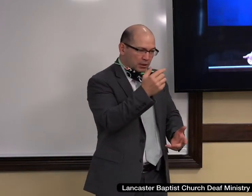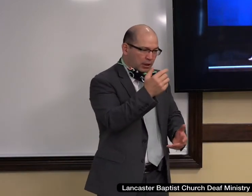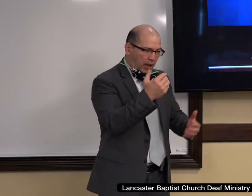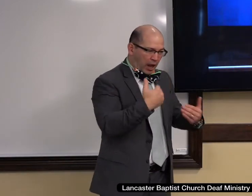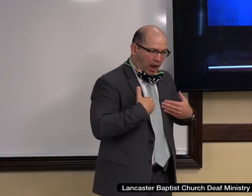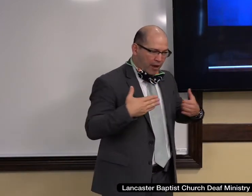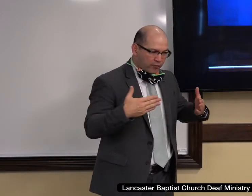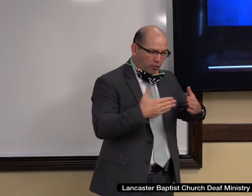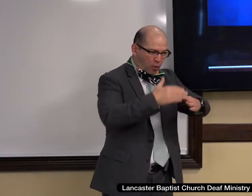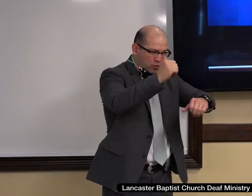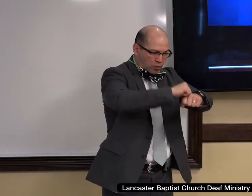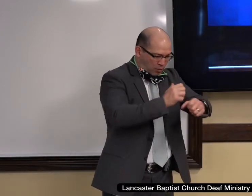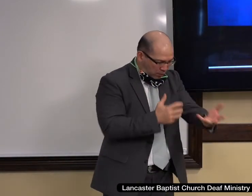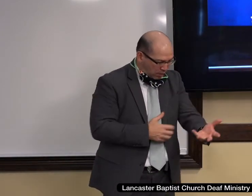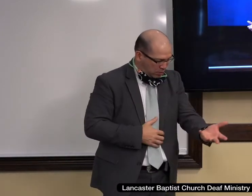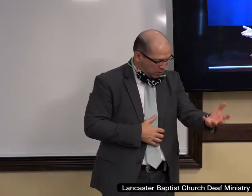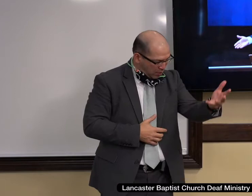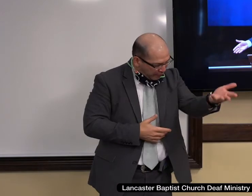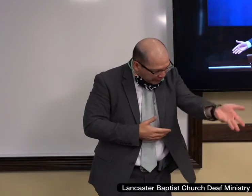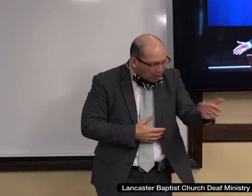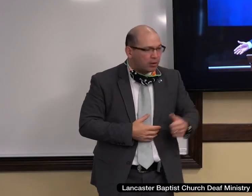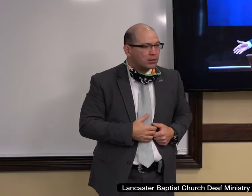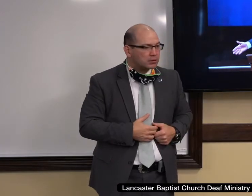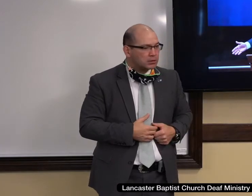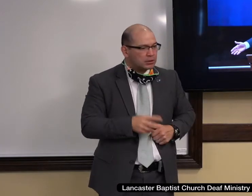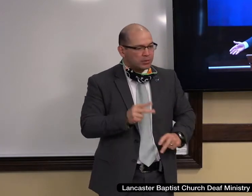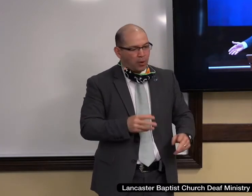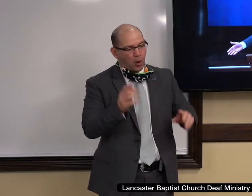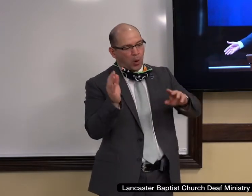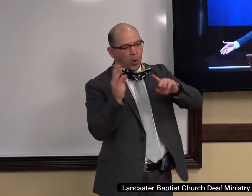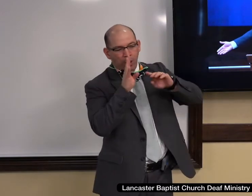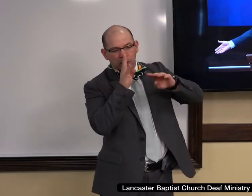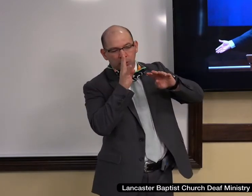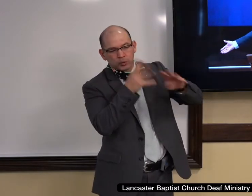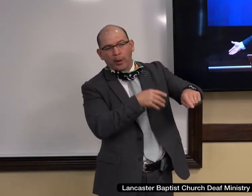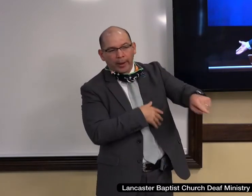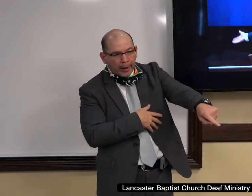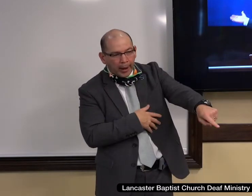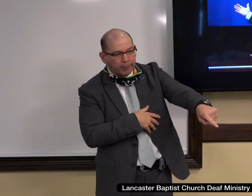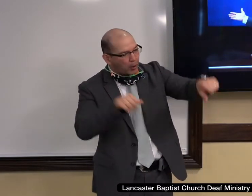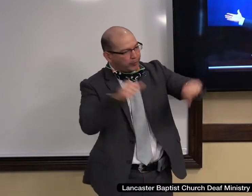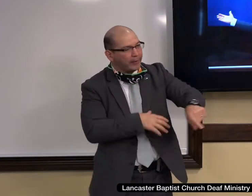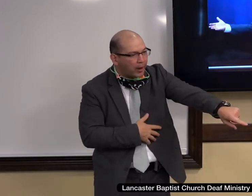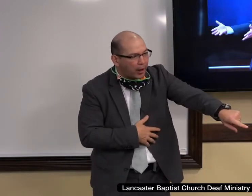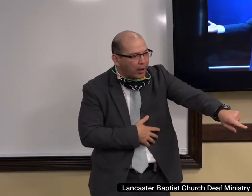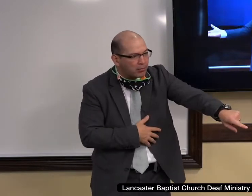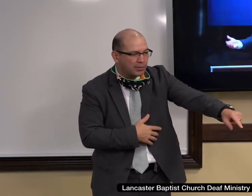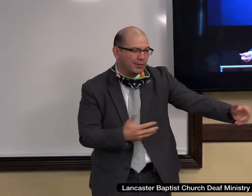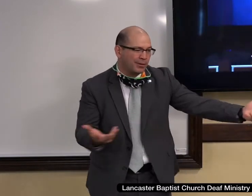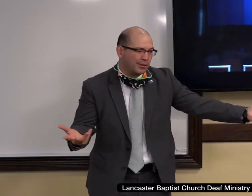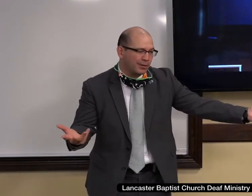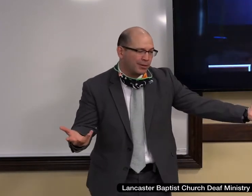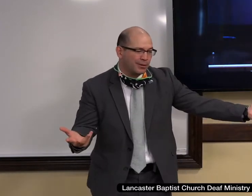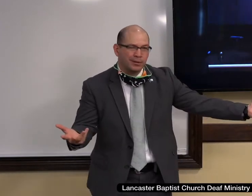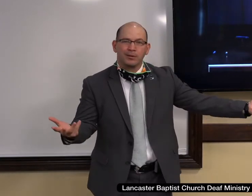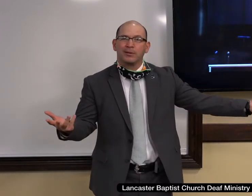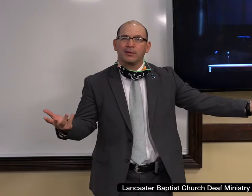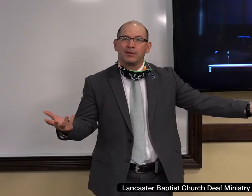is the Lord's doing. It is marvelous in our eyes. Jesus said, I'm not surprised that you're rejecting me. It's